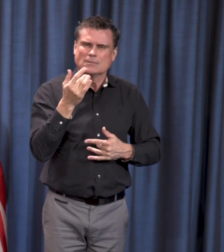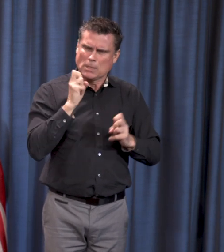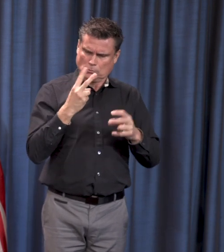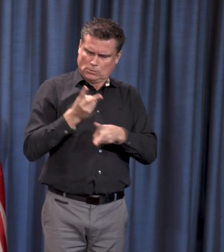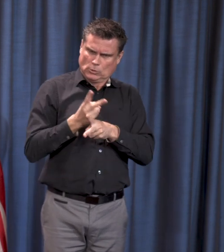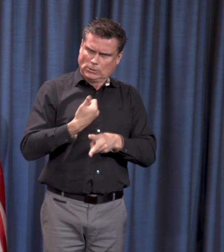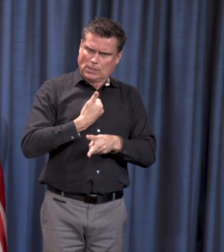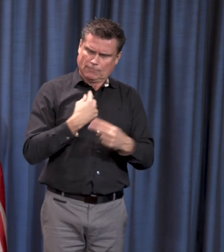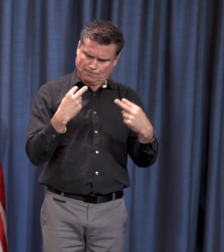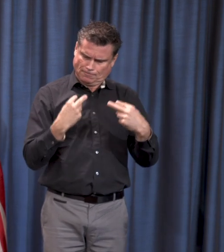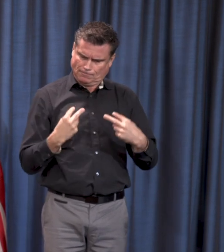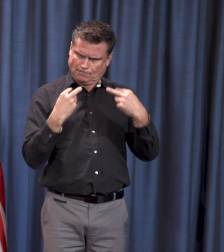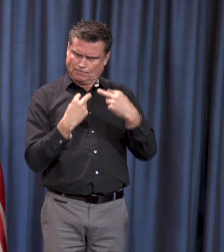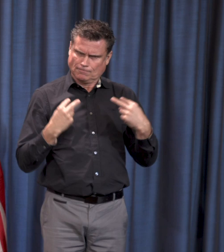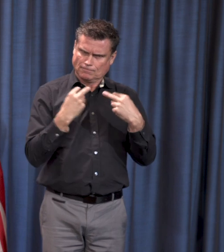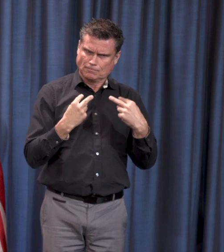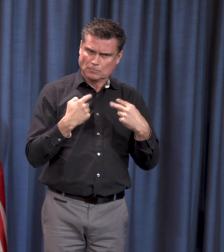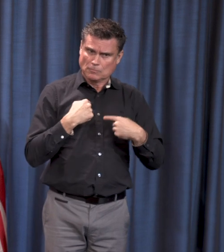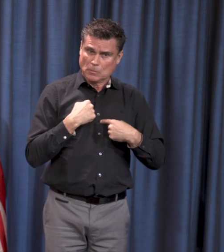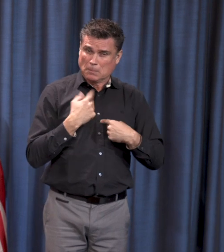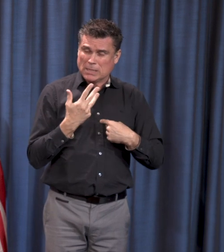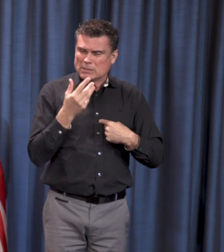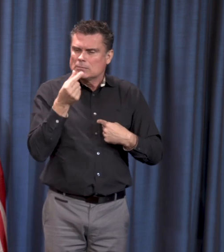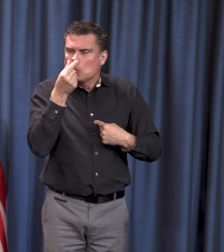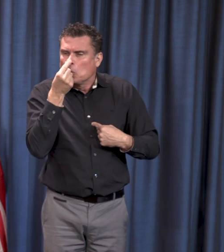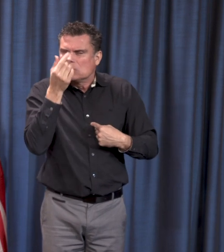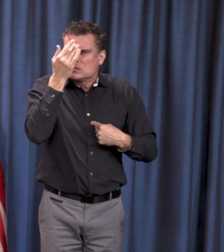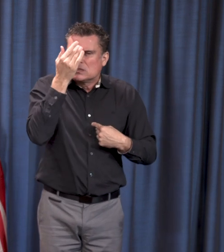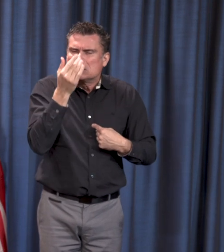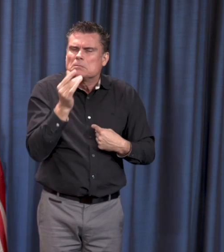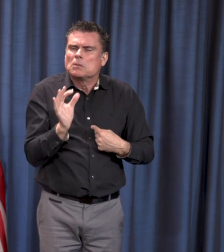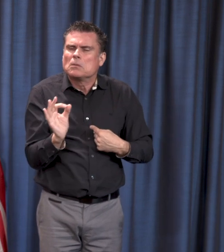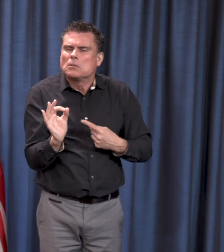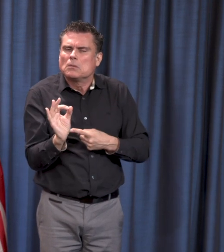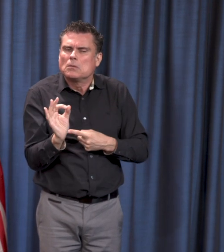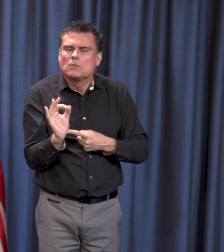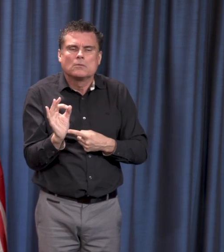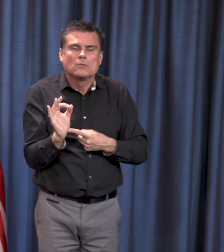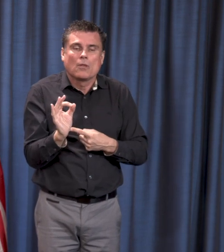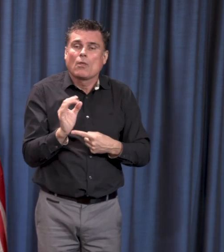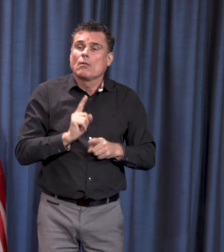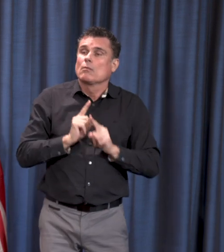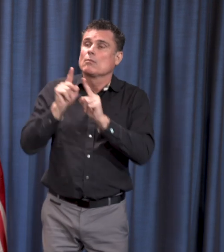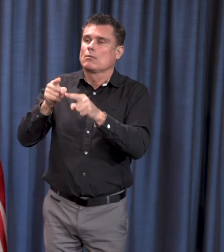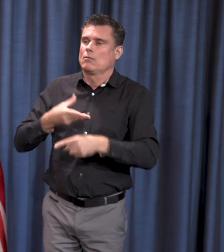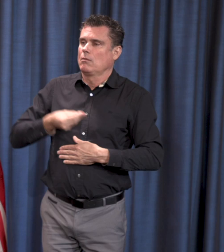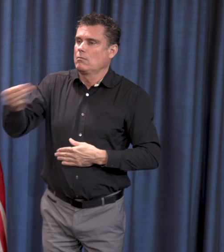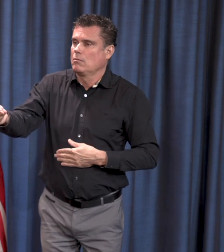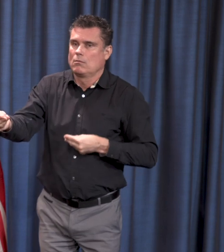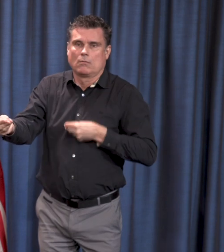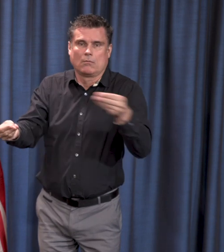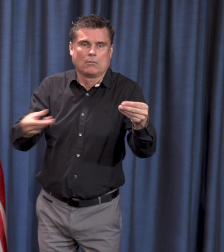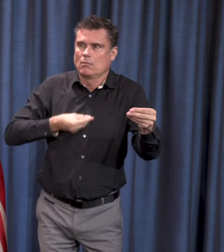symptoms. And we can pass it on to each other when we're in the break rooms, when we're working together on the ward, and we can pass it on to